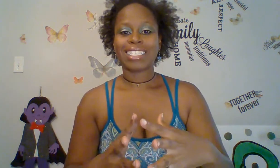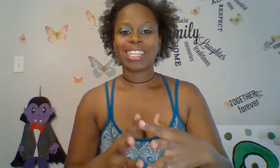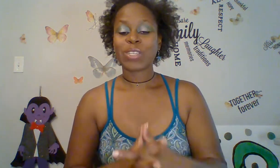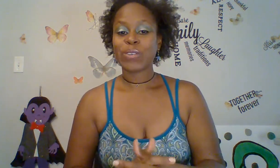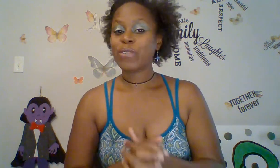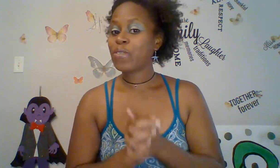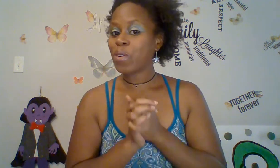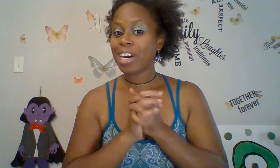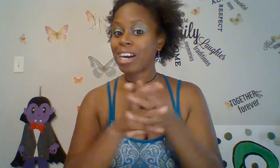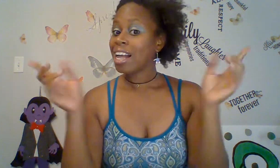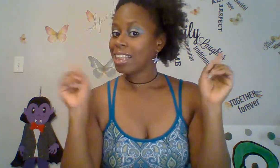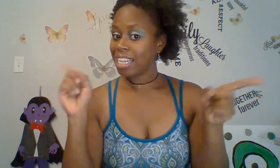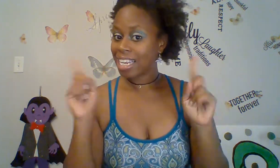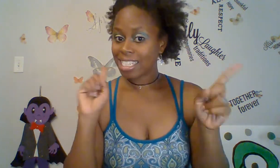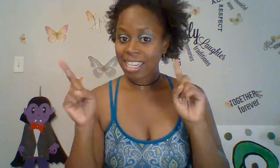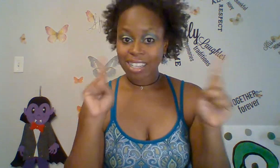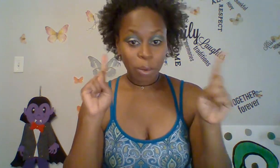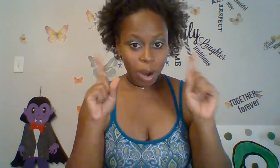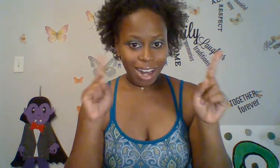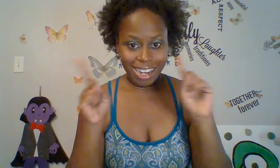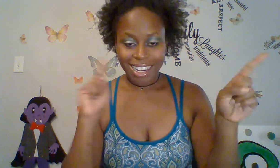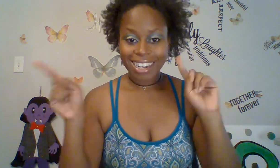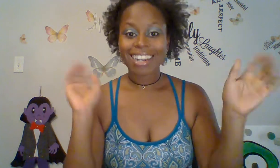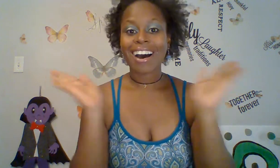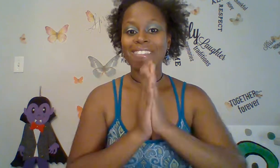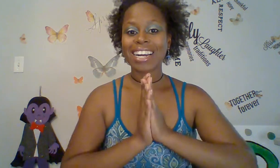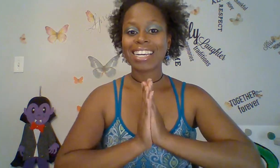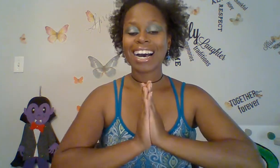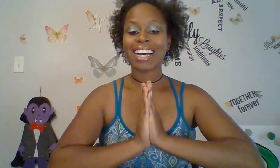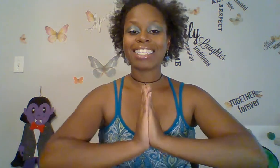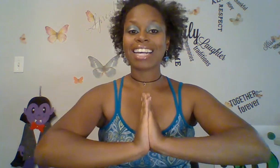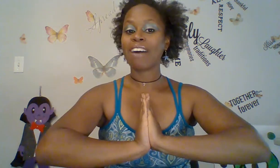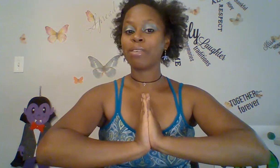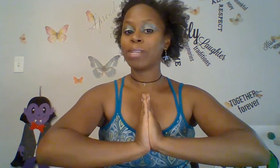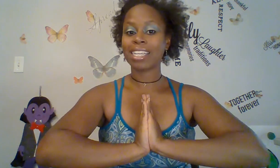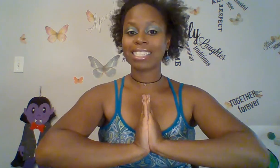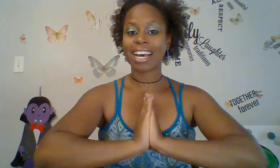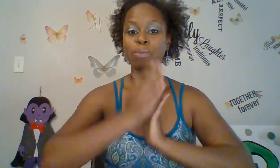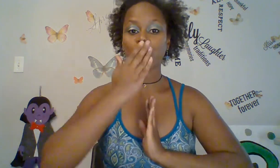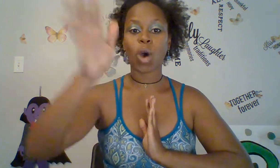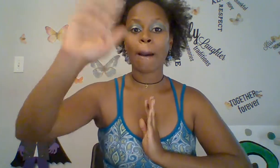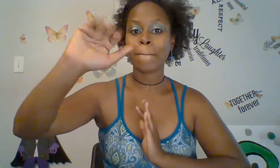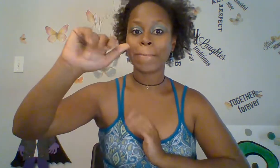stay tuned for the lesson one. Alrighty, guys. Have a blessed day. Bye.